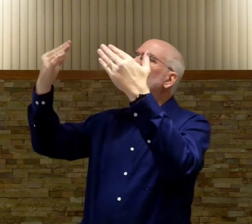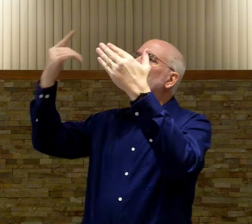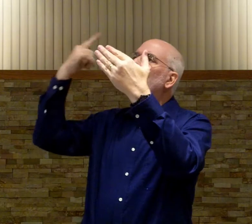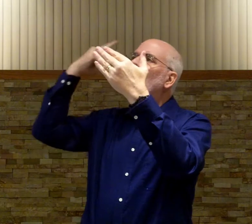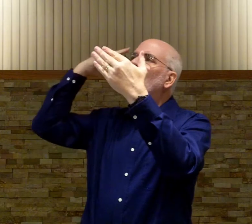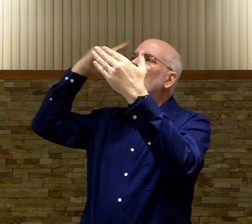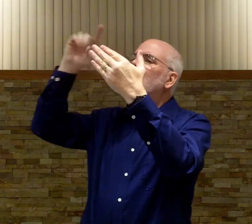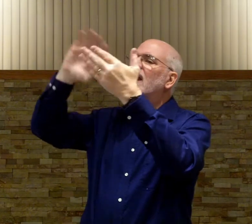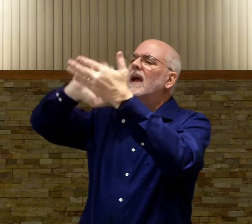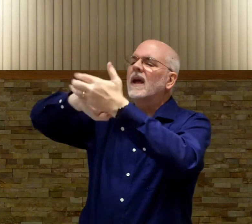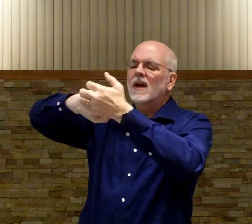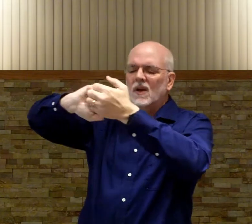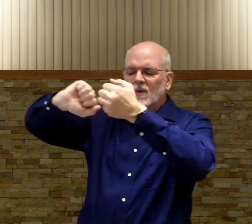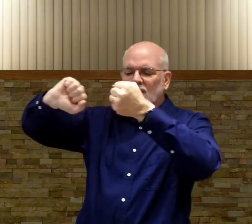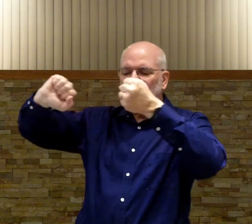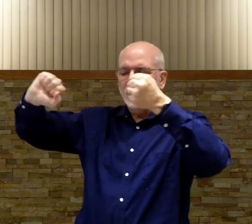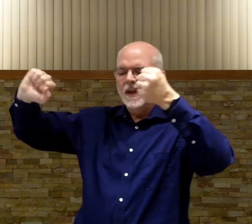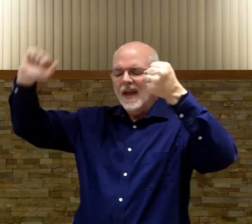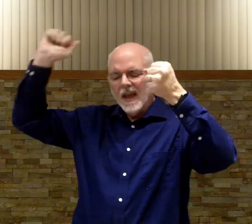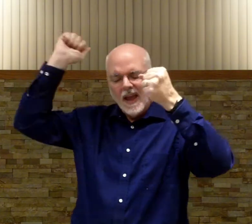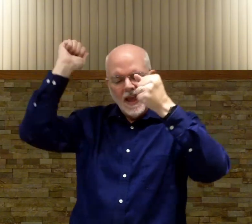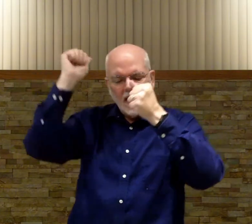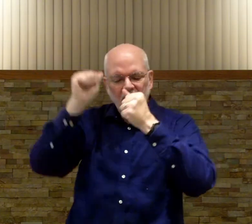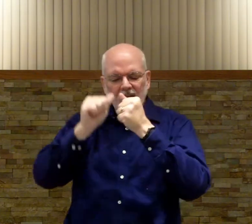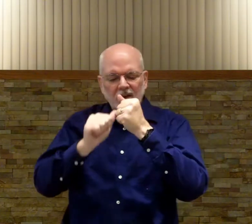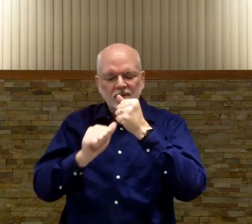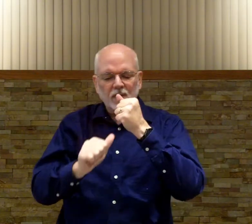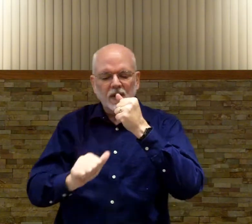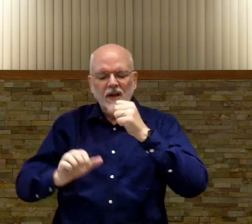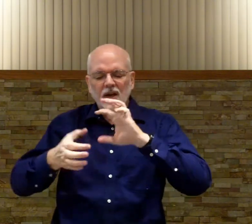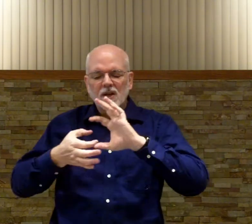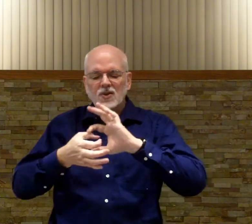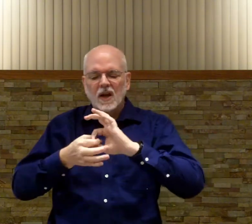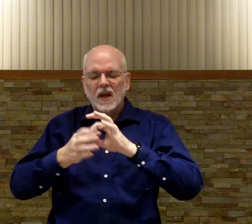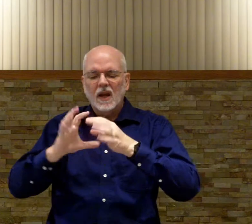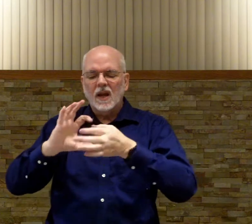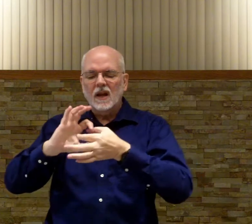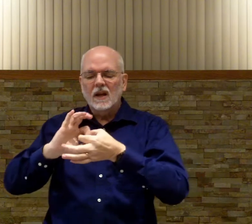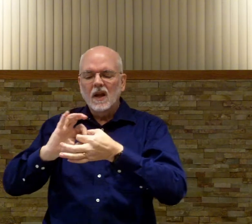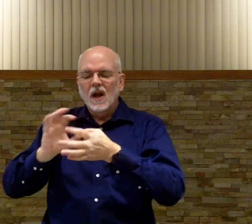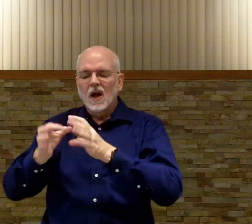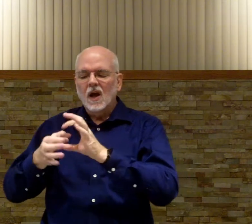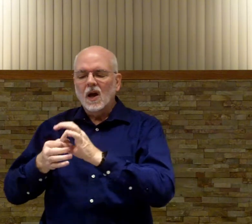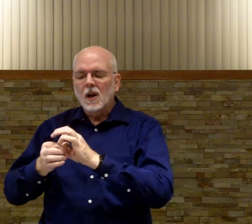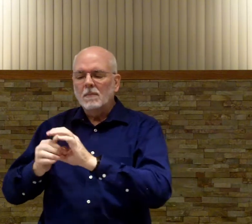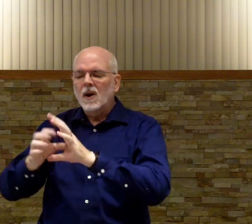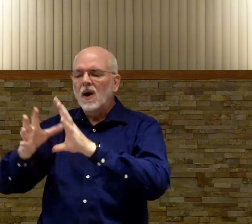for tearing every chain apart